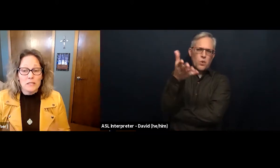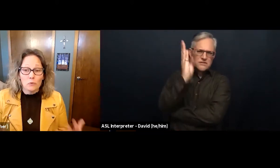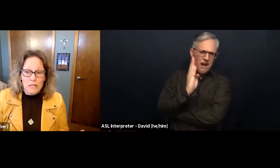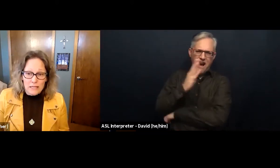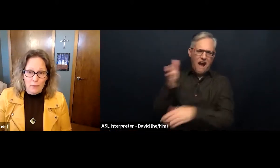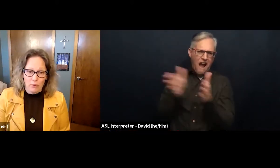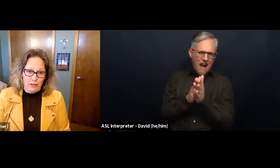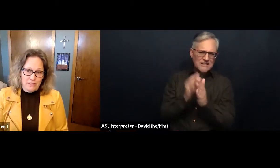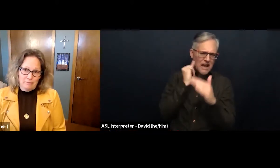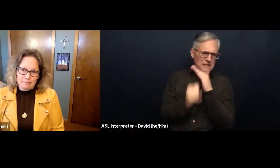didn't read that part.